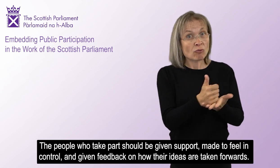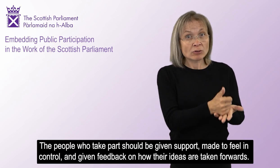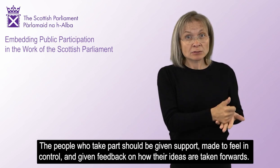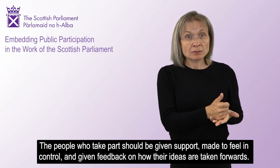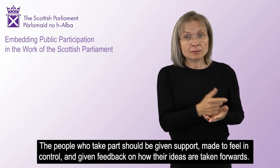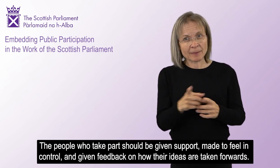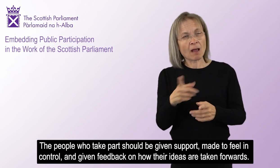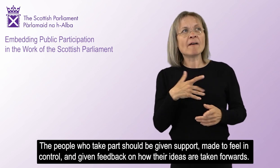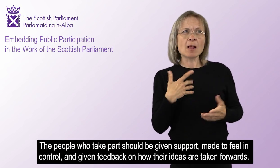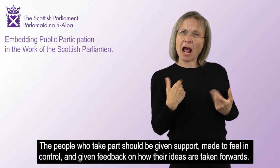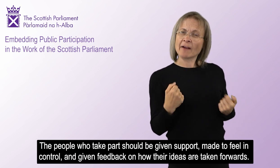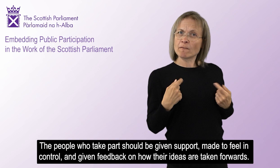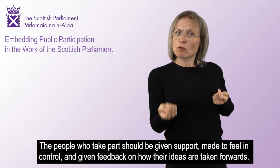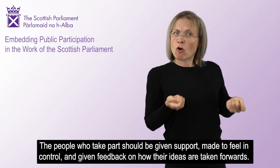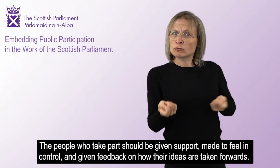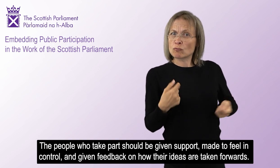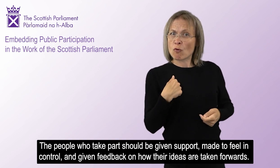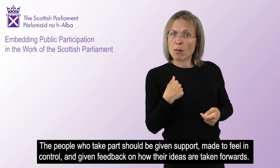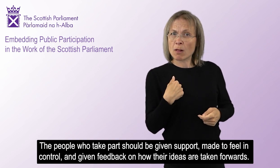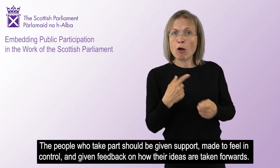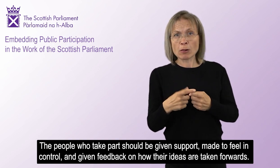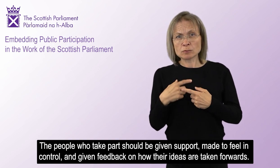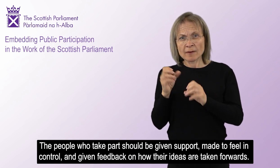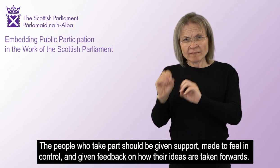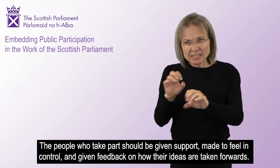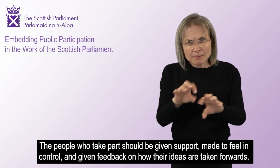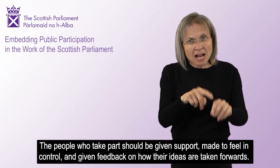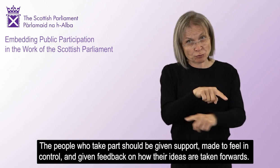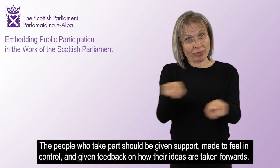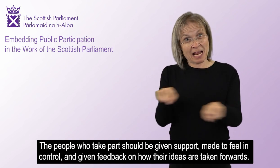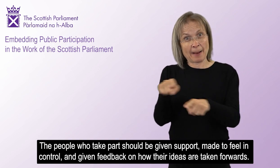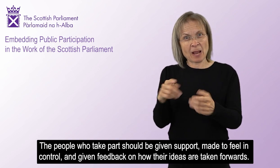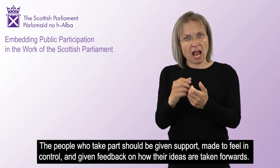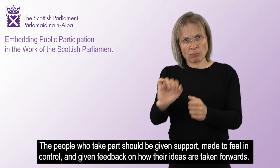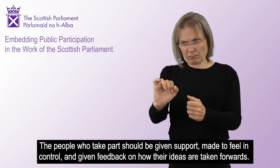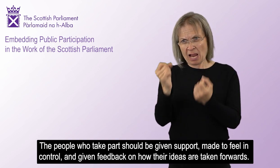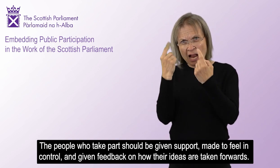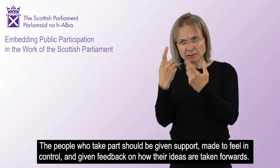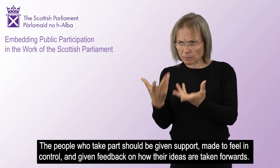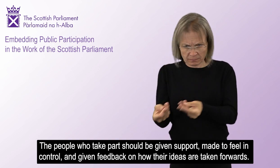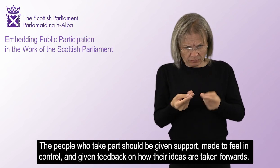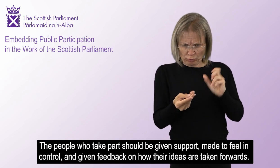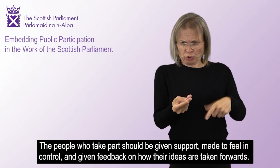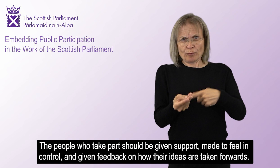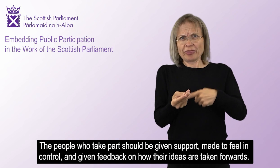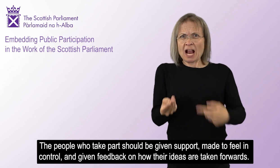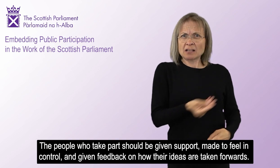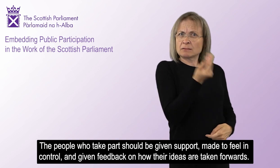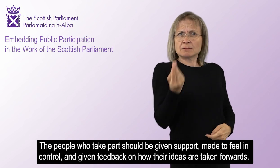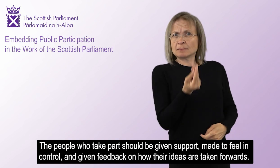The people who take part should be given support, made to feel in control, and given feedback on how their ideas are taken